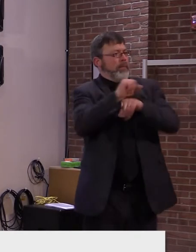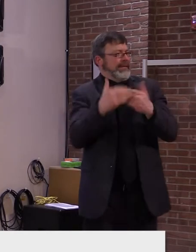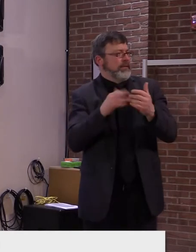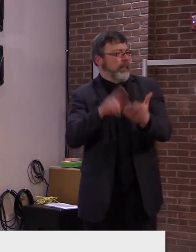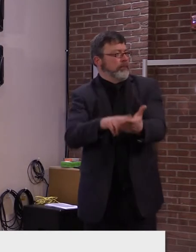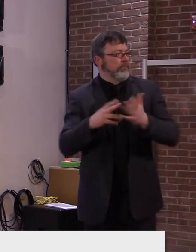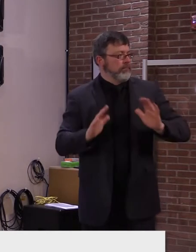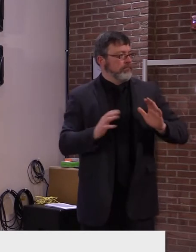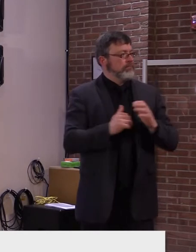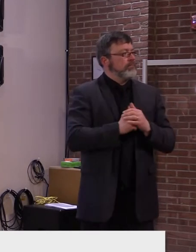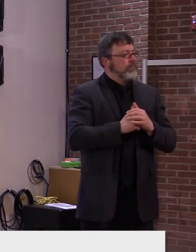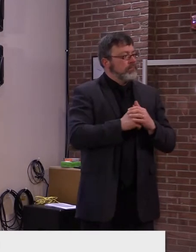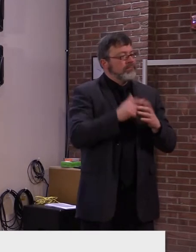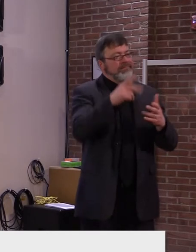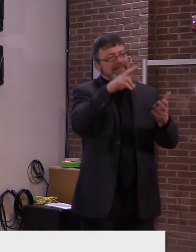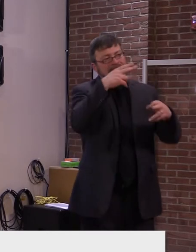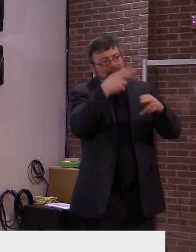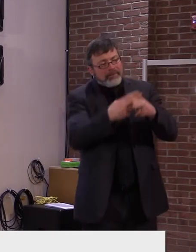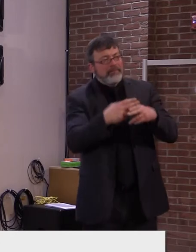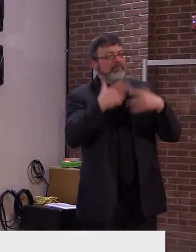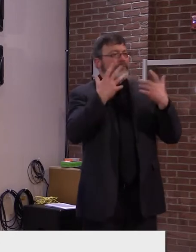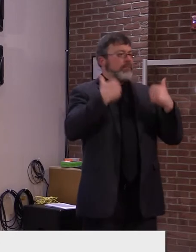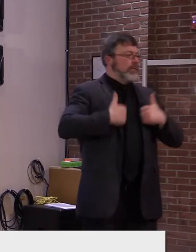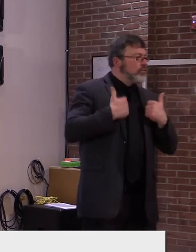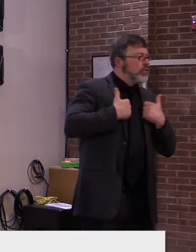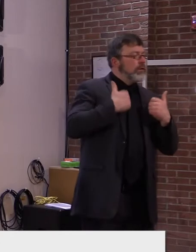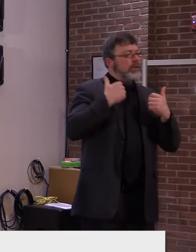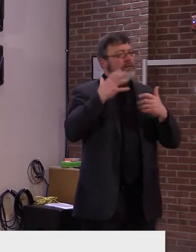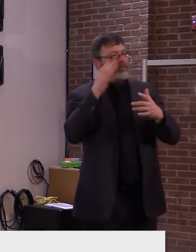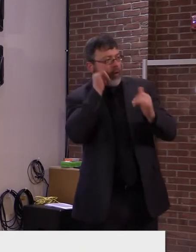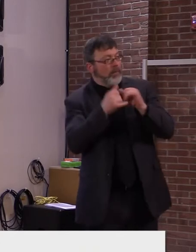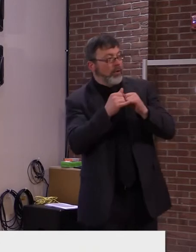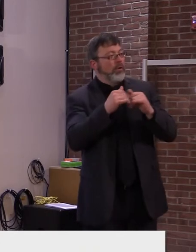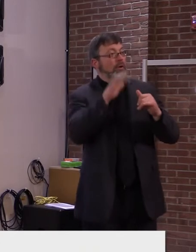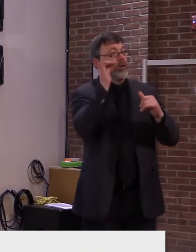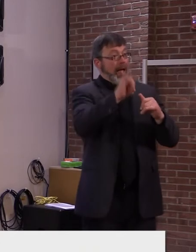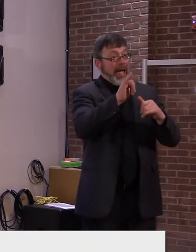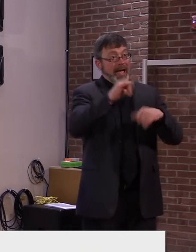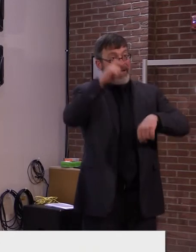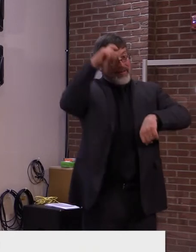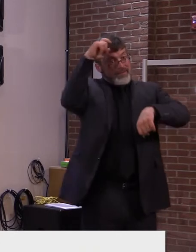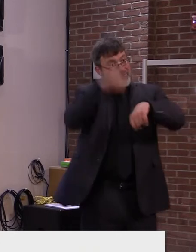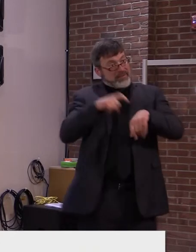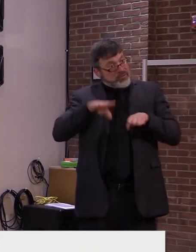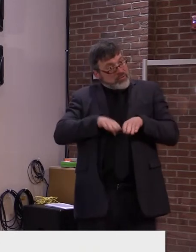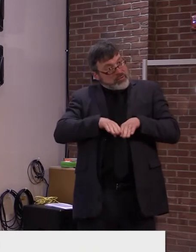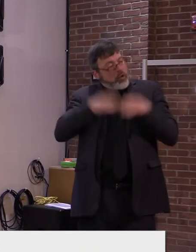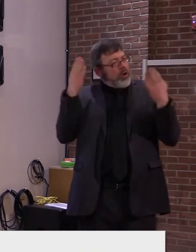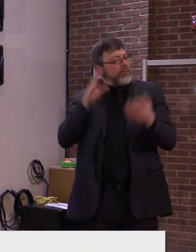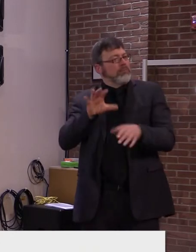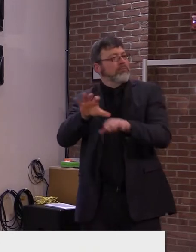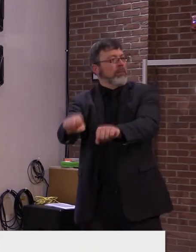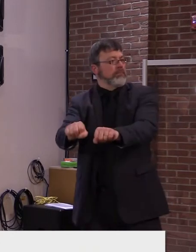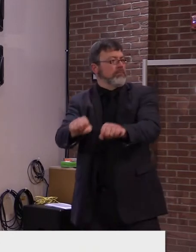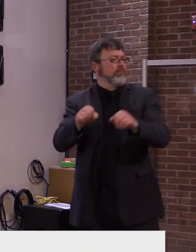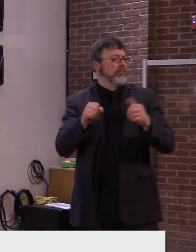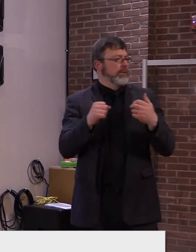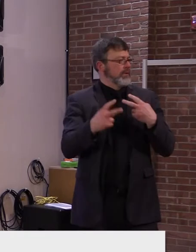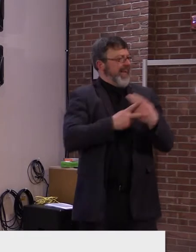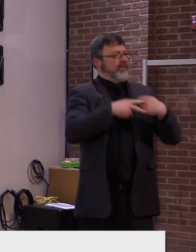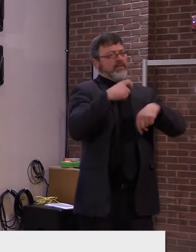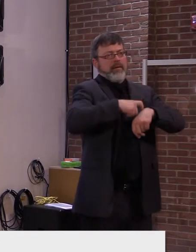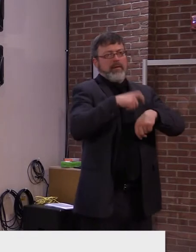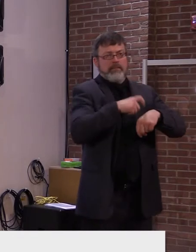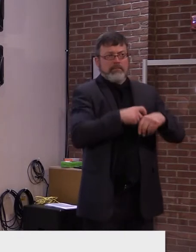date, and time to get vaccinated. Now let's look at our progress with the community vaccination program.